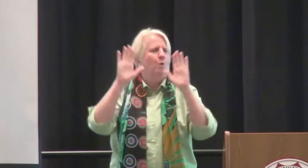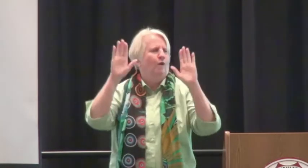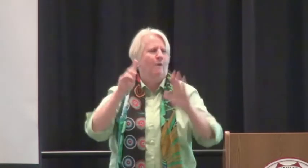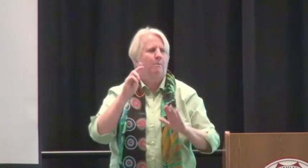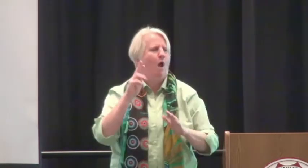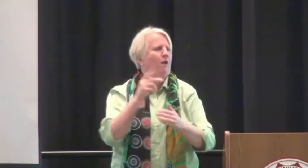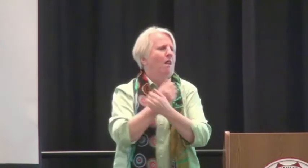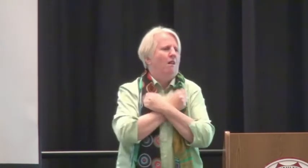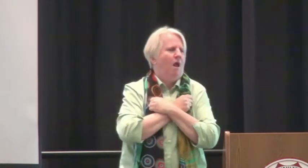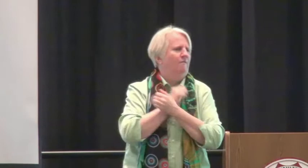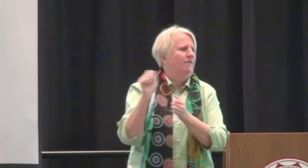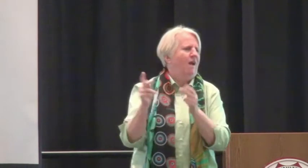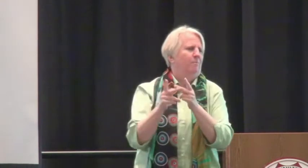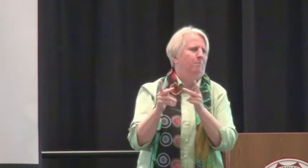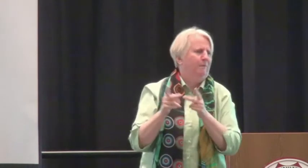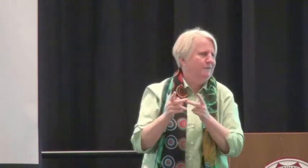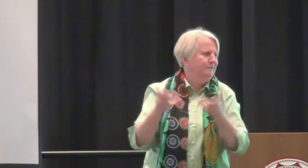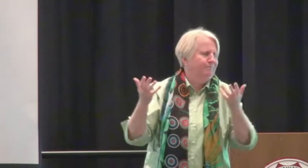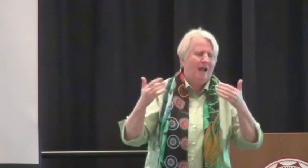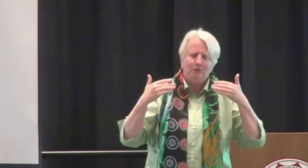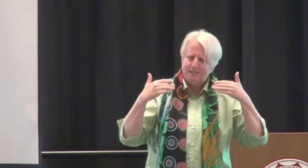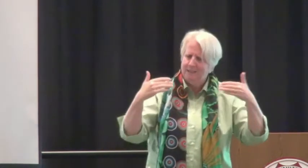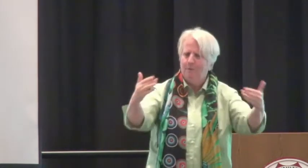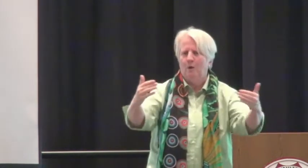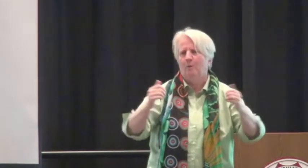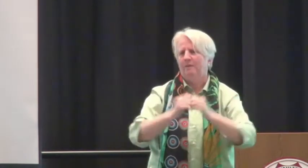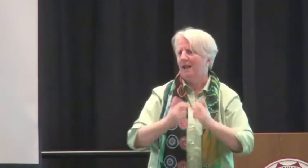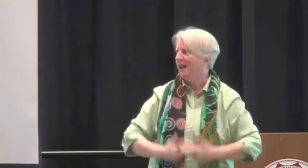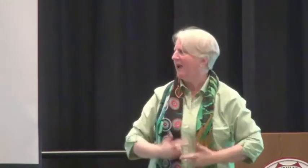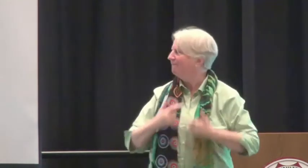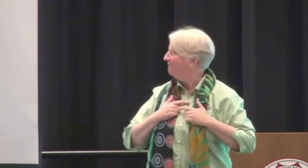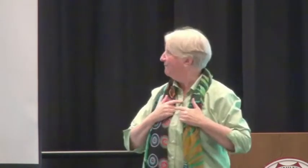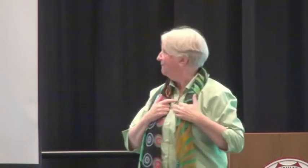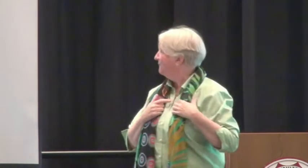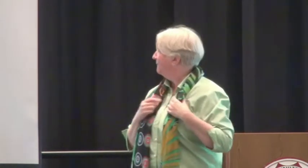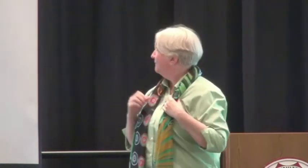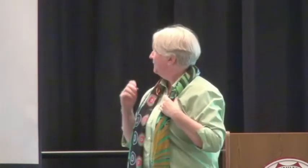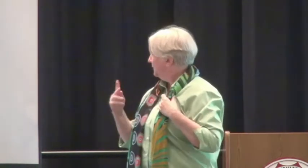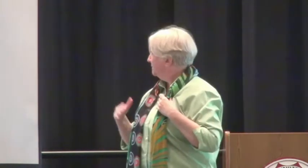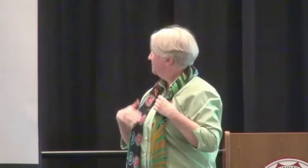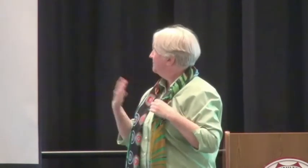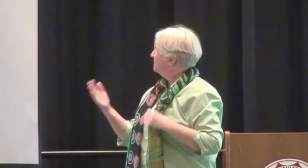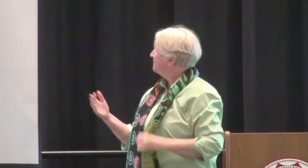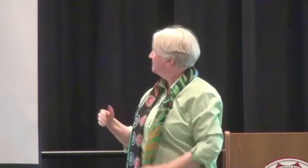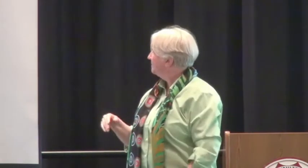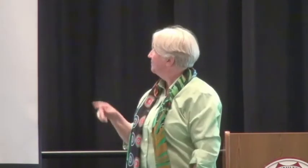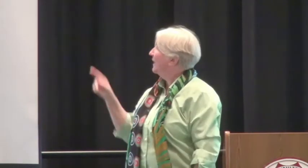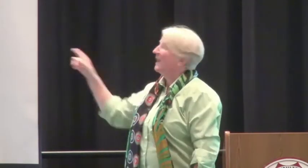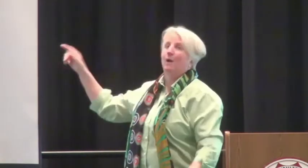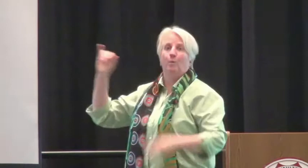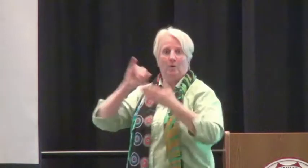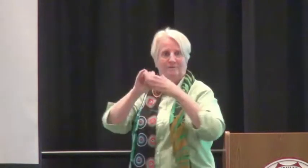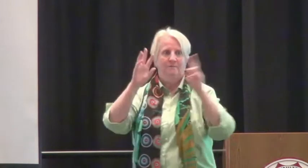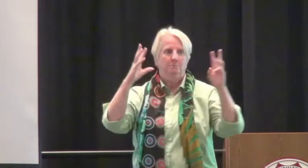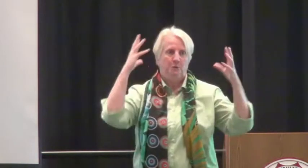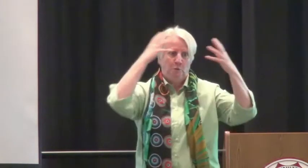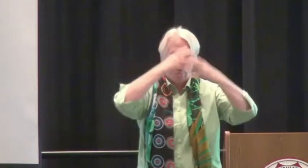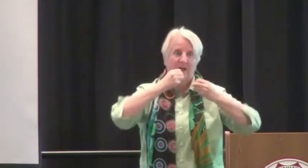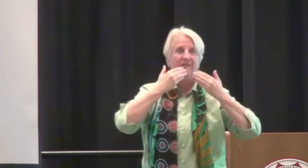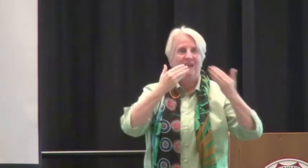continuing with her memory. It is a beautiful park and I have great memories in that place. And I am moving forward in remembering Roxanne